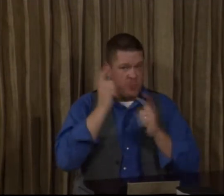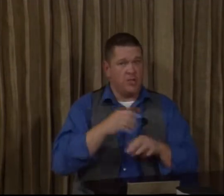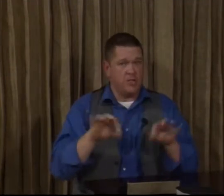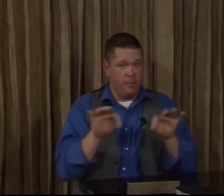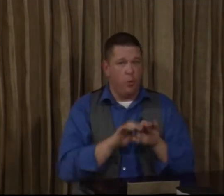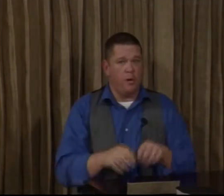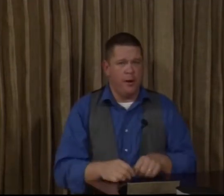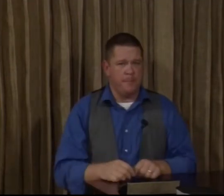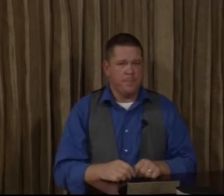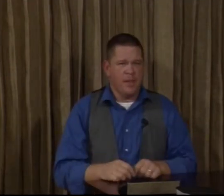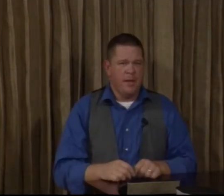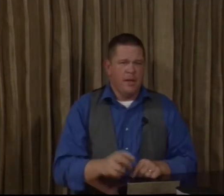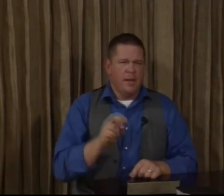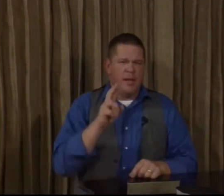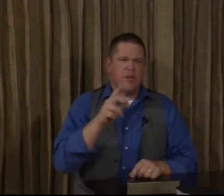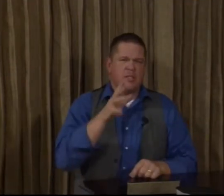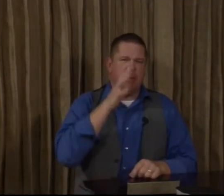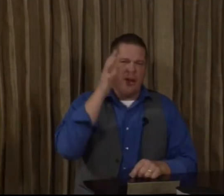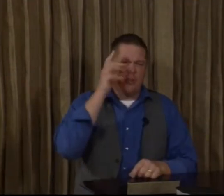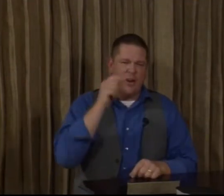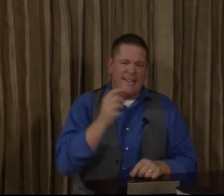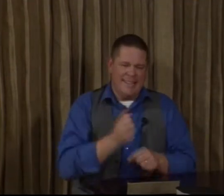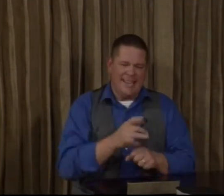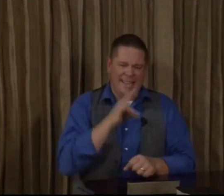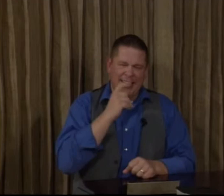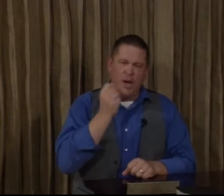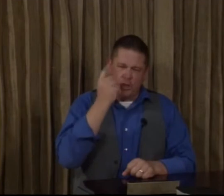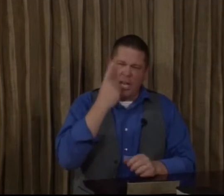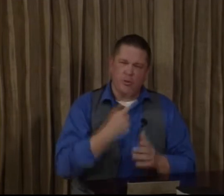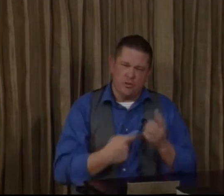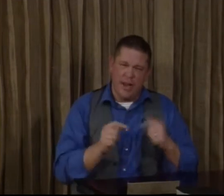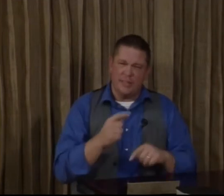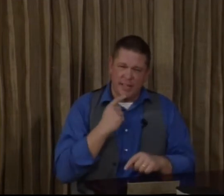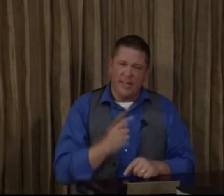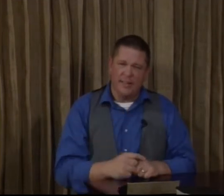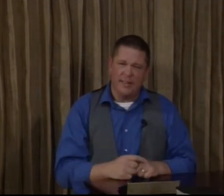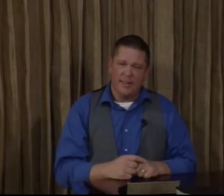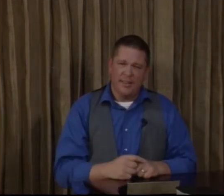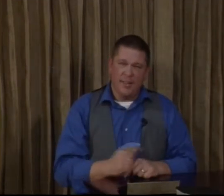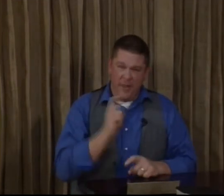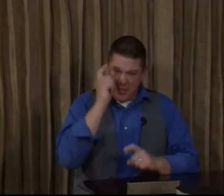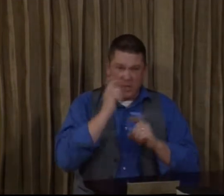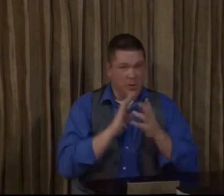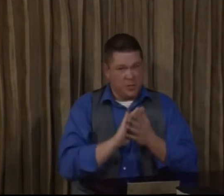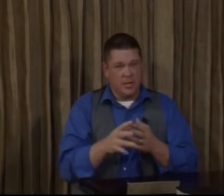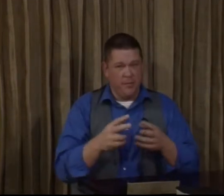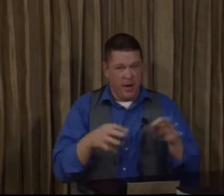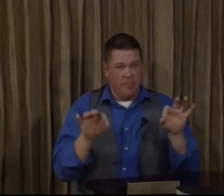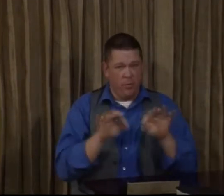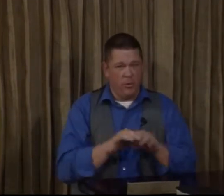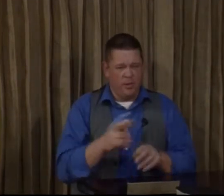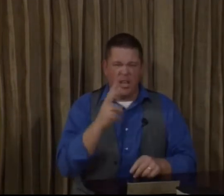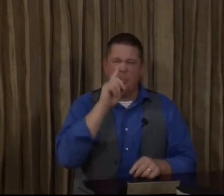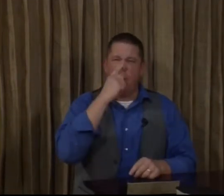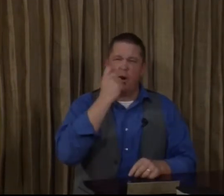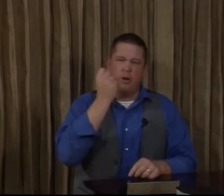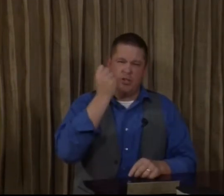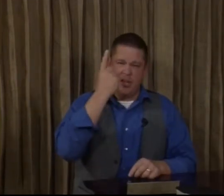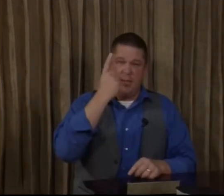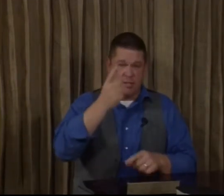expressions are important here. You ever, as a parent, try to get that kid to understand what you're trying to say? Facial expressions become very important. Now, look how boring understand. This